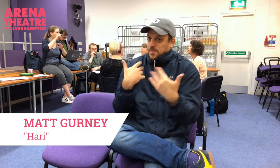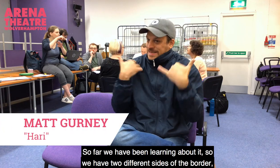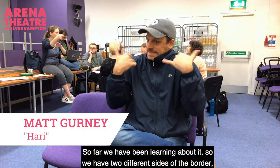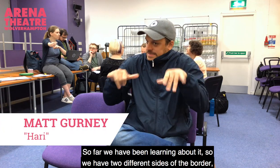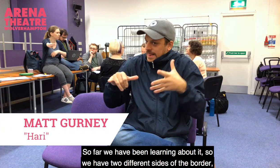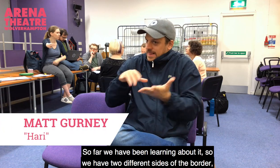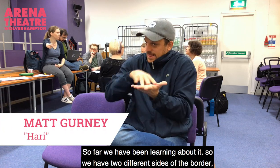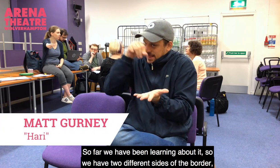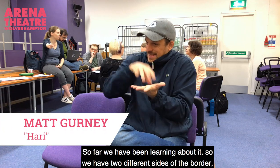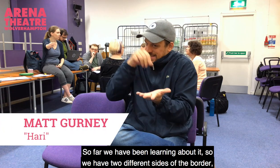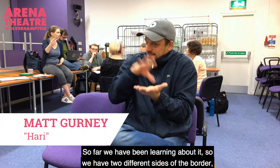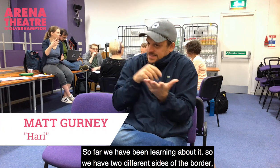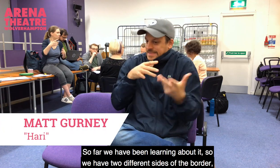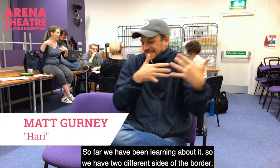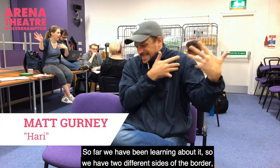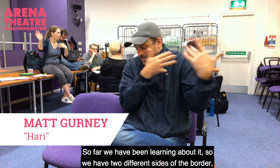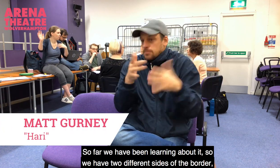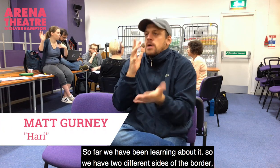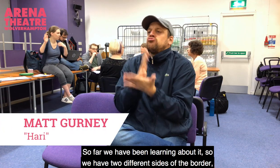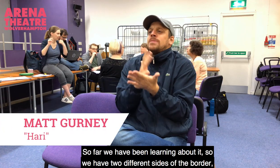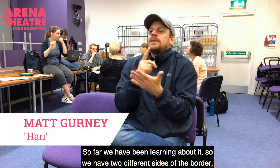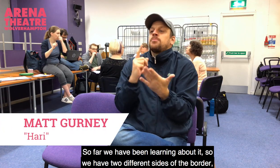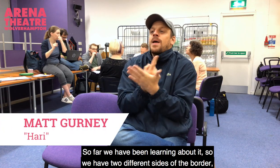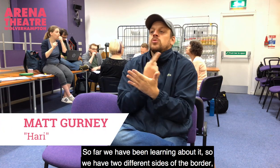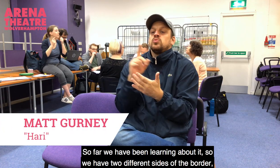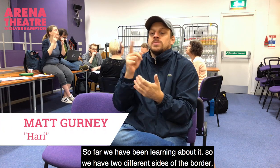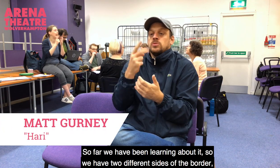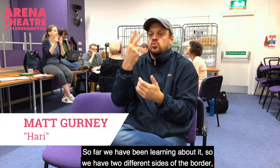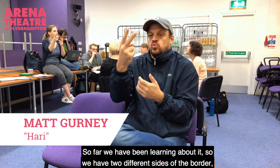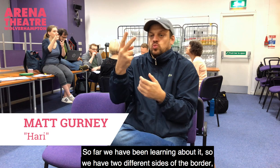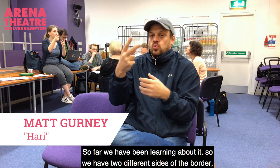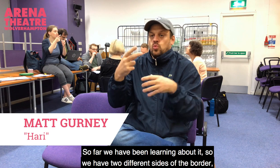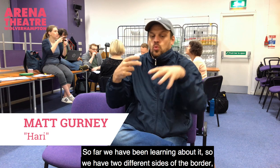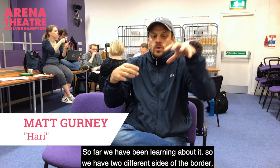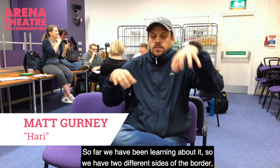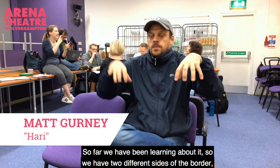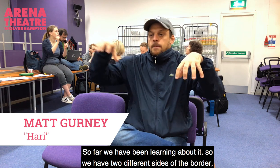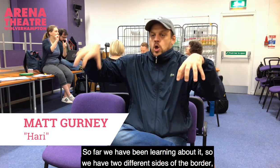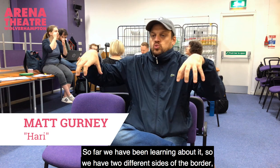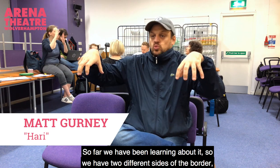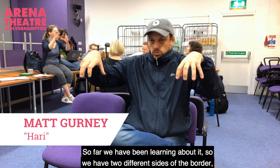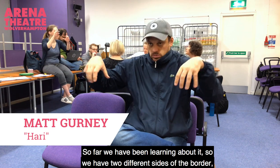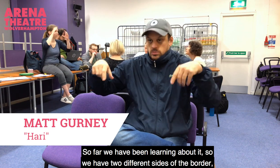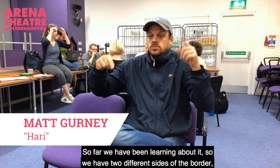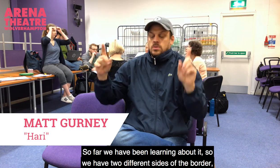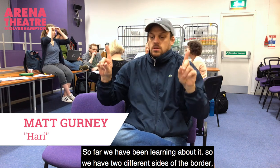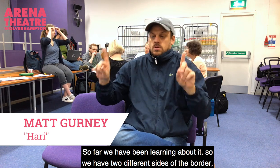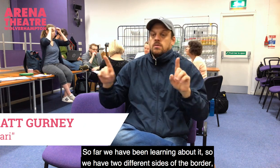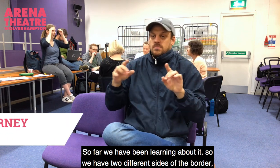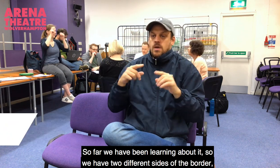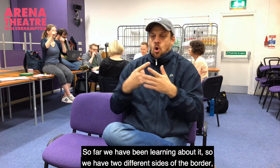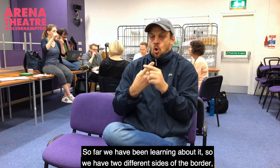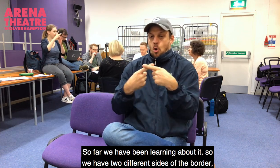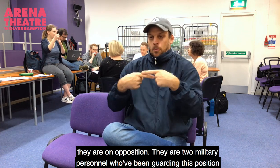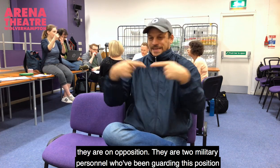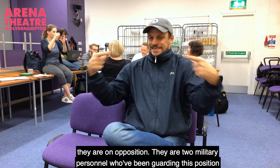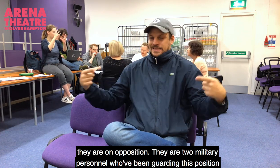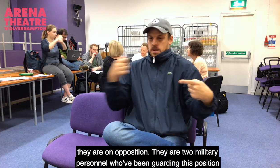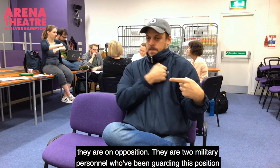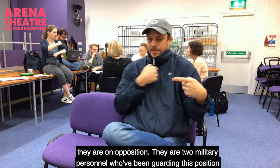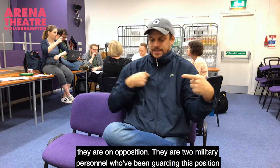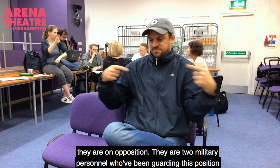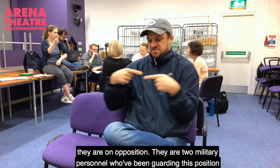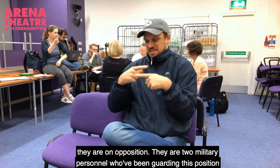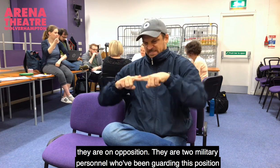Well so far we have been learning about it so we have two different sides of the